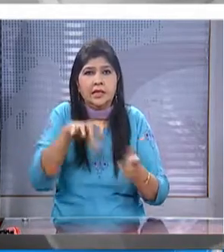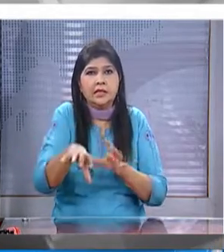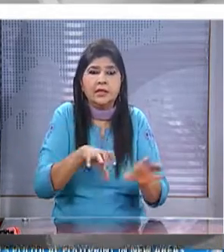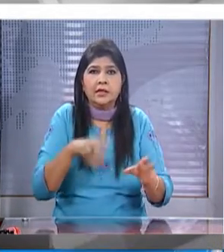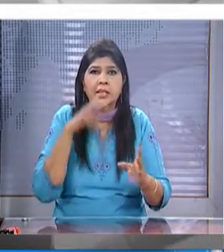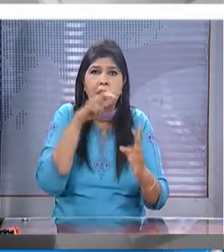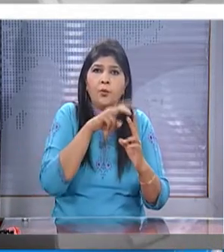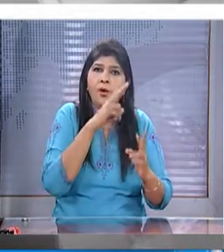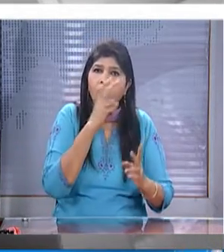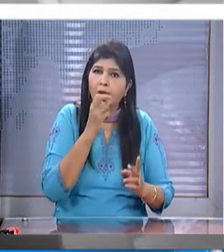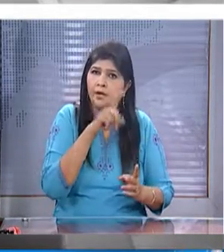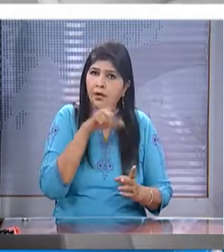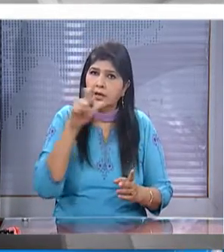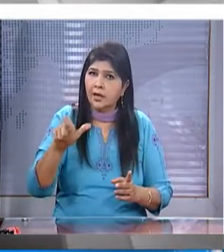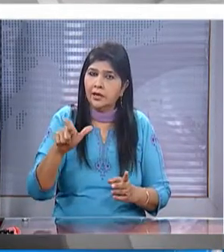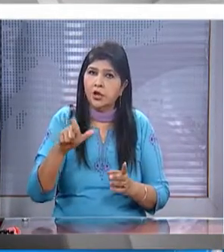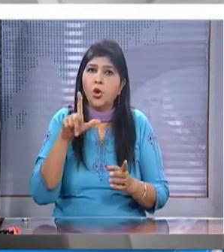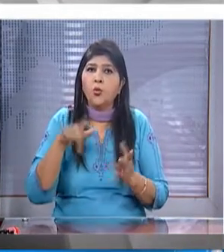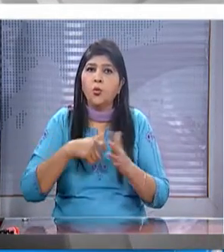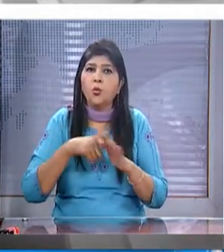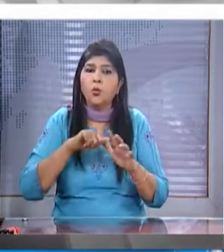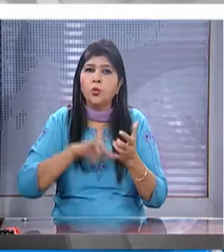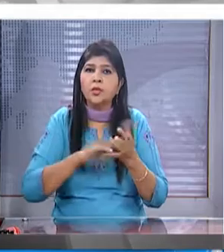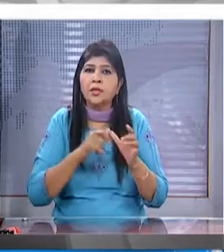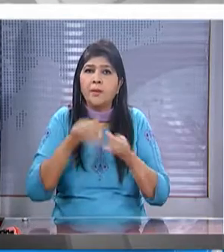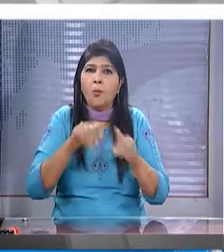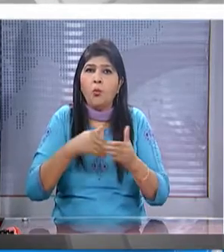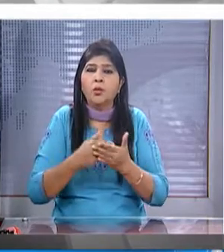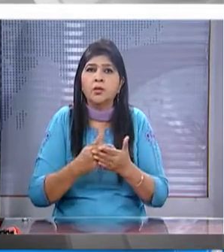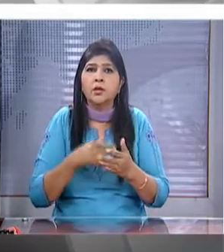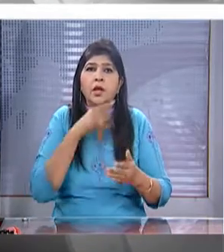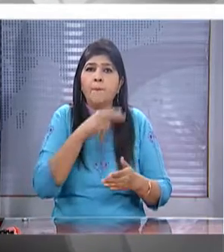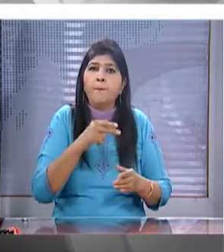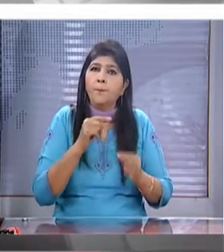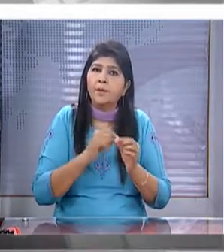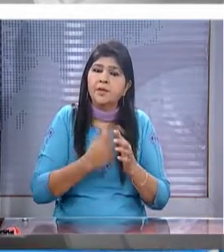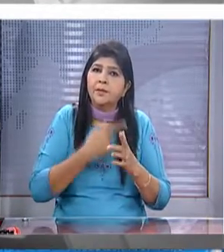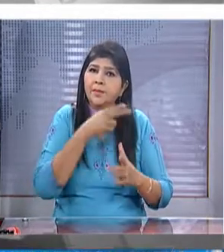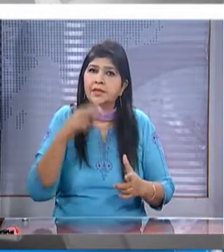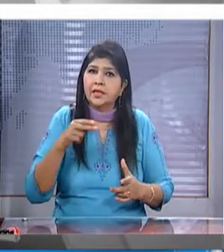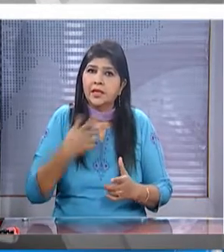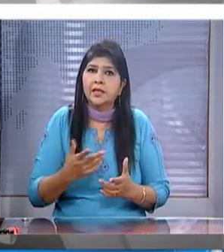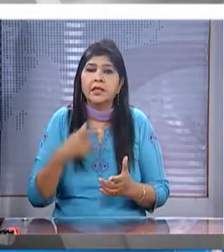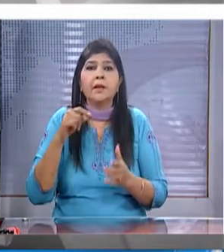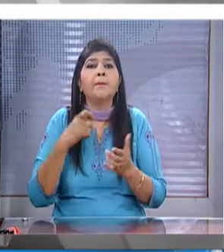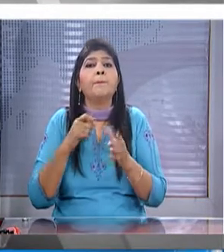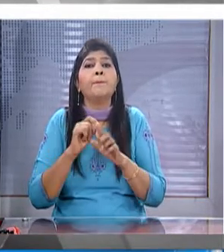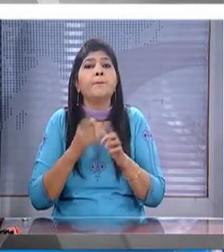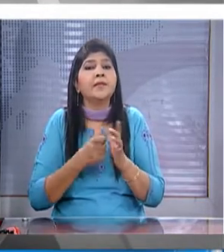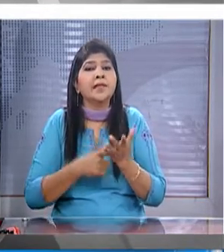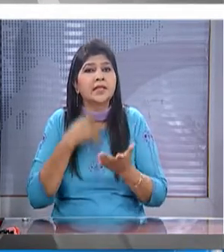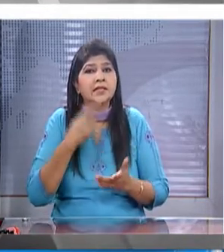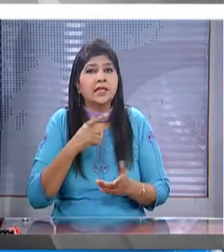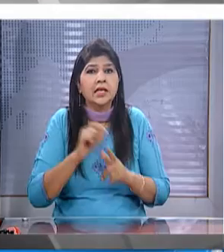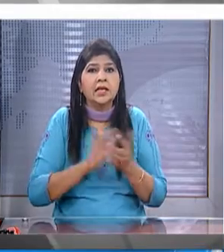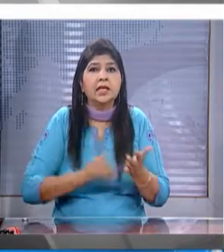eye on the 2019 lok sabha polls quoting bjp president amit shah davi shankar prasad said